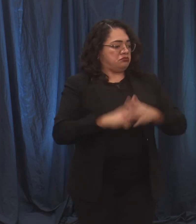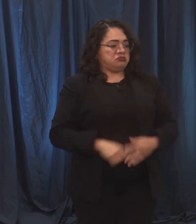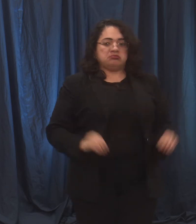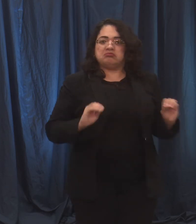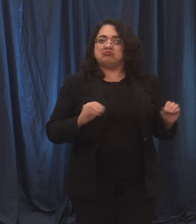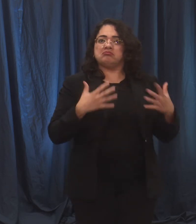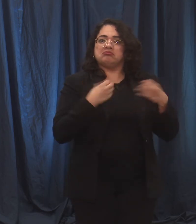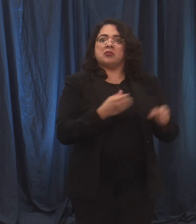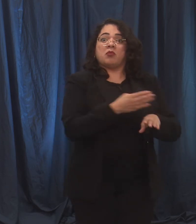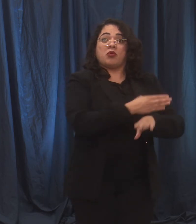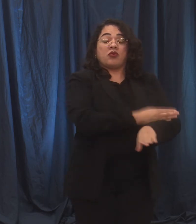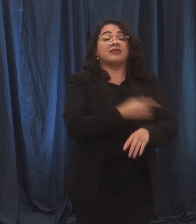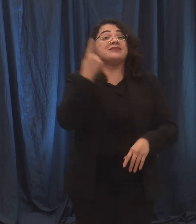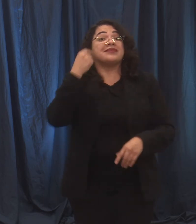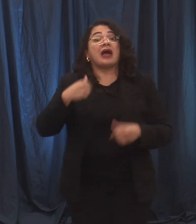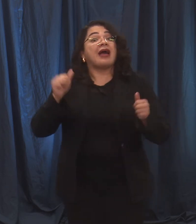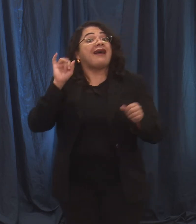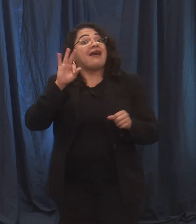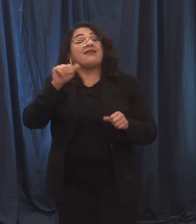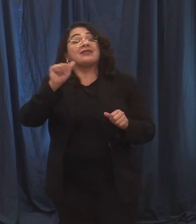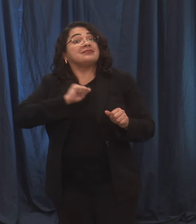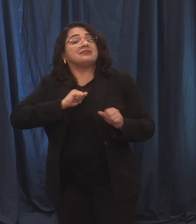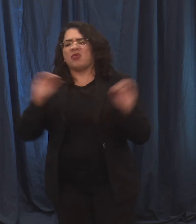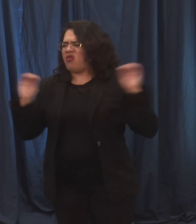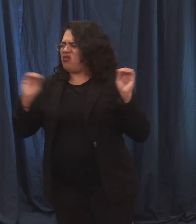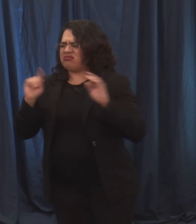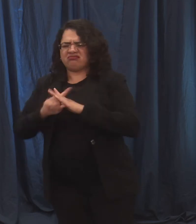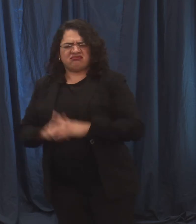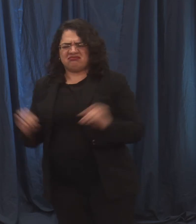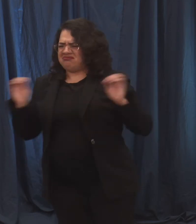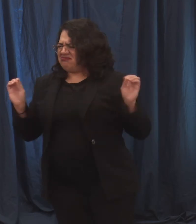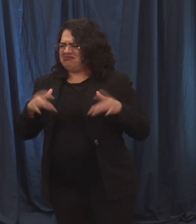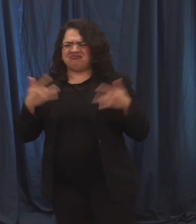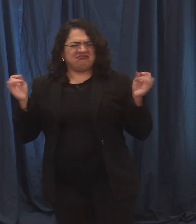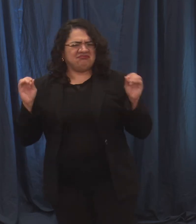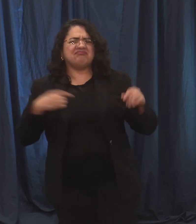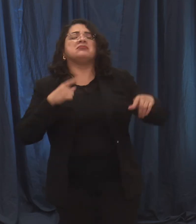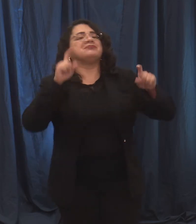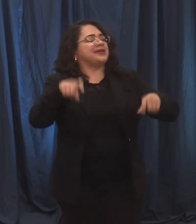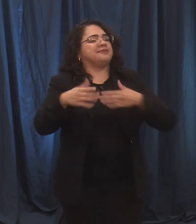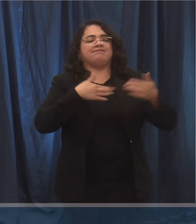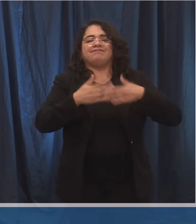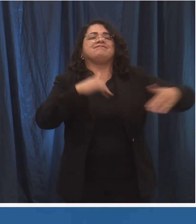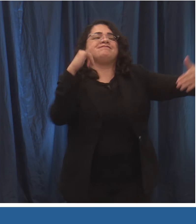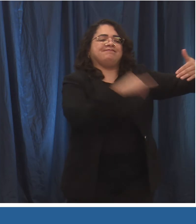symptoms, then you must self-isolate for 10 days from the date of your positive test.